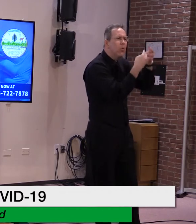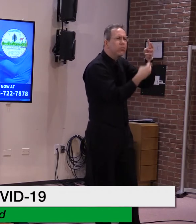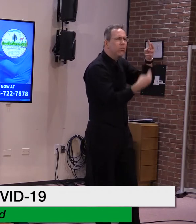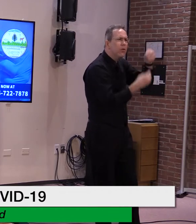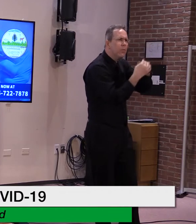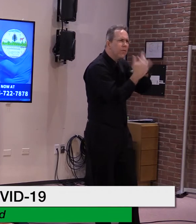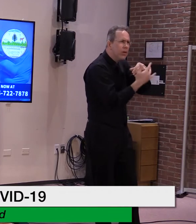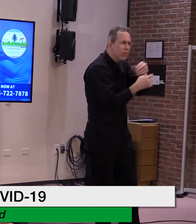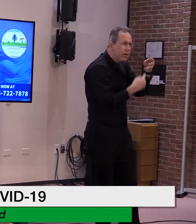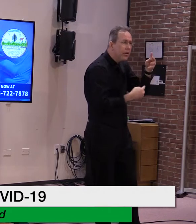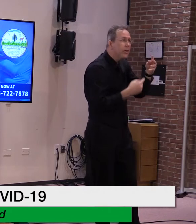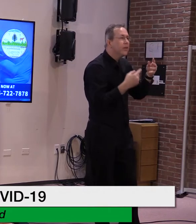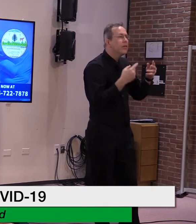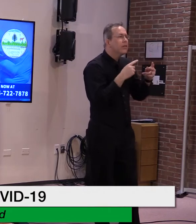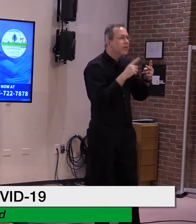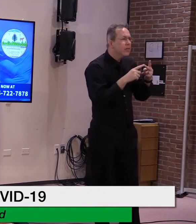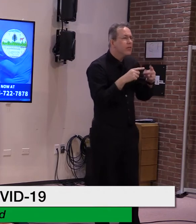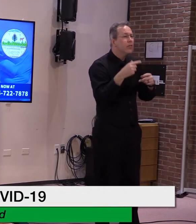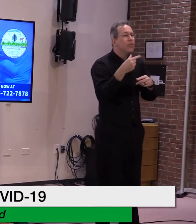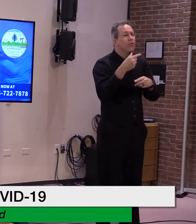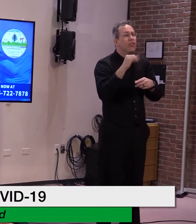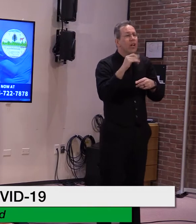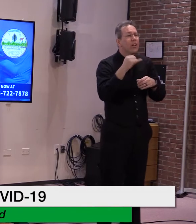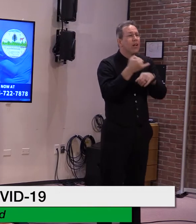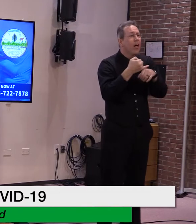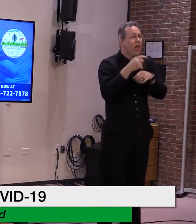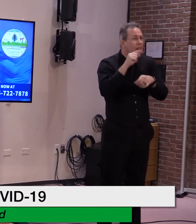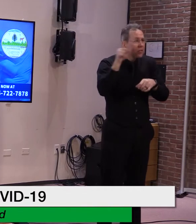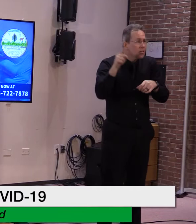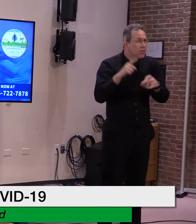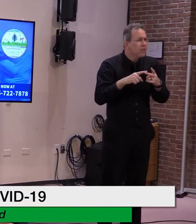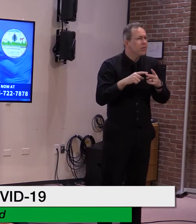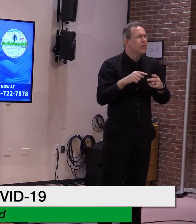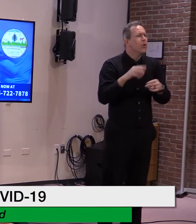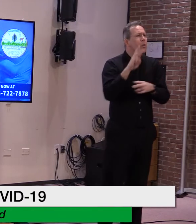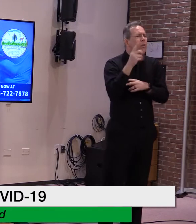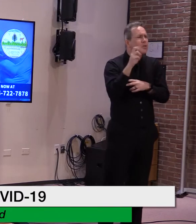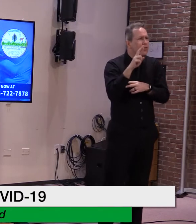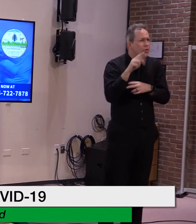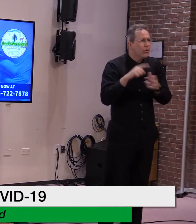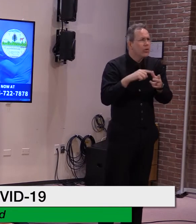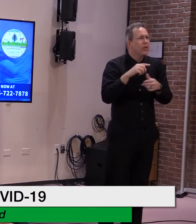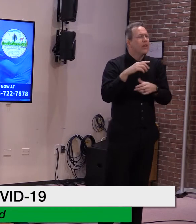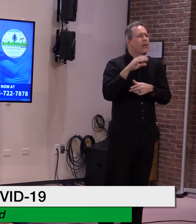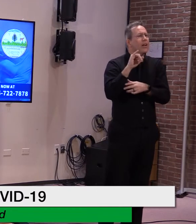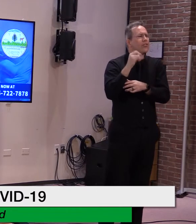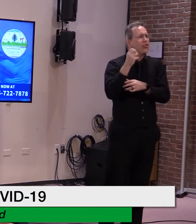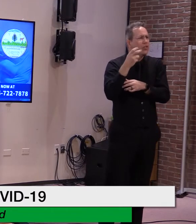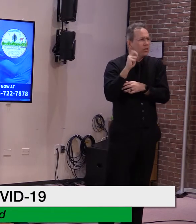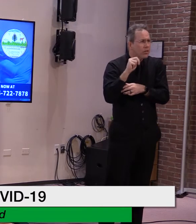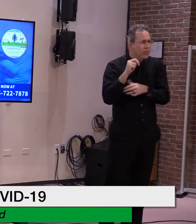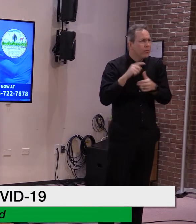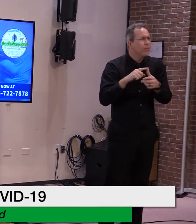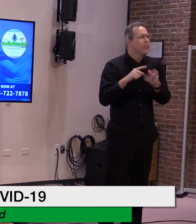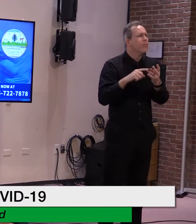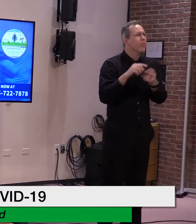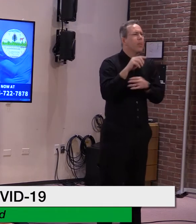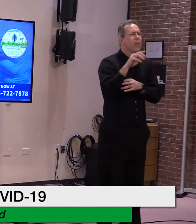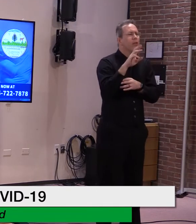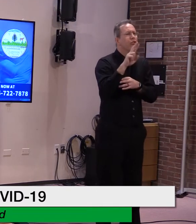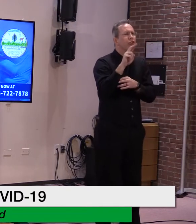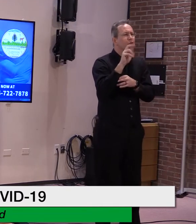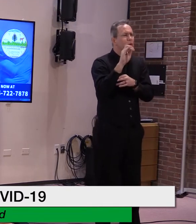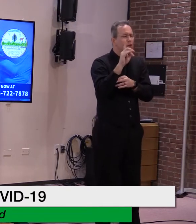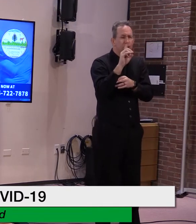Island Pond, Randolph, and Hartford. If you would like to reschedule for an earlier appointment, please call the